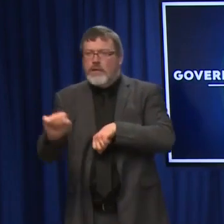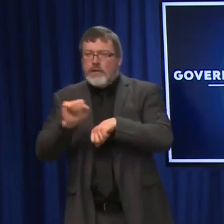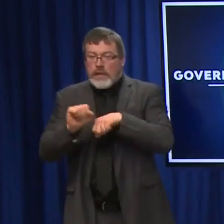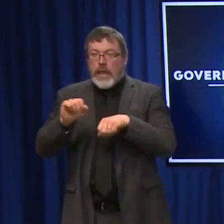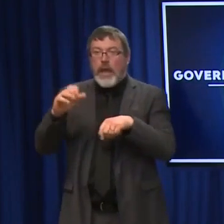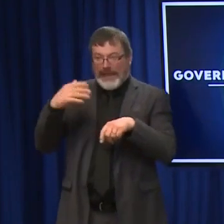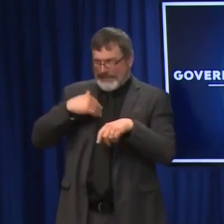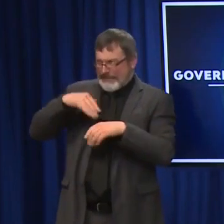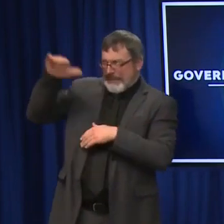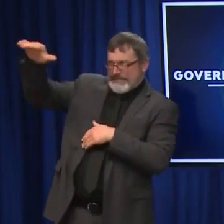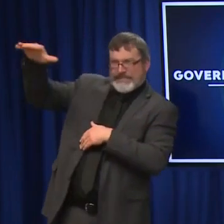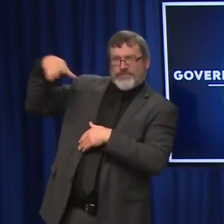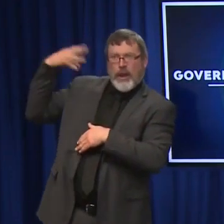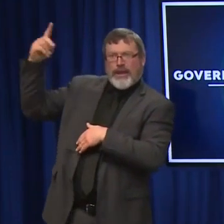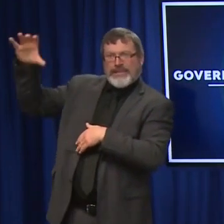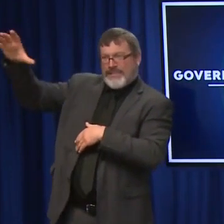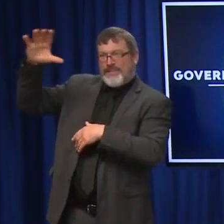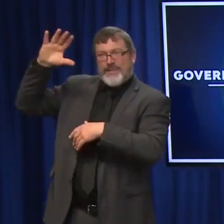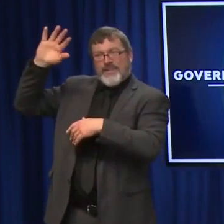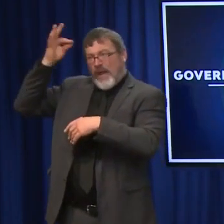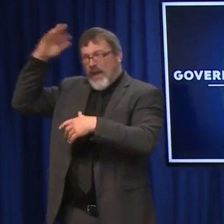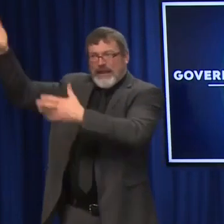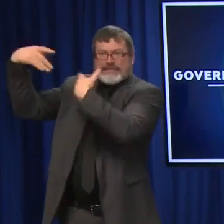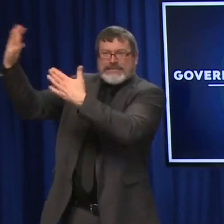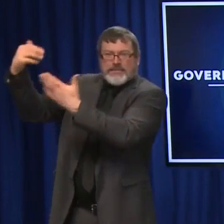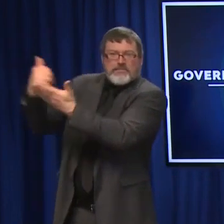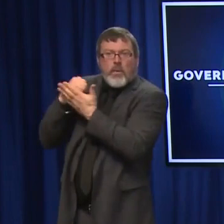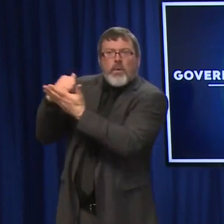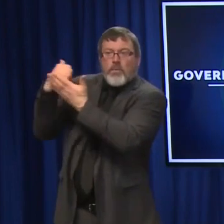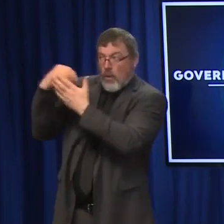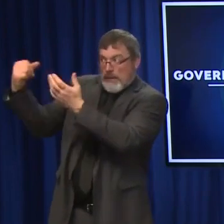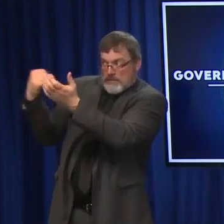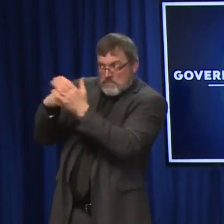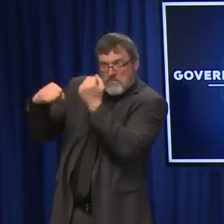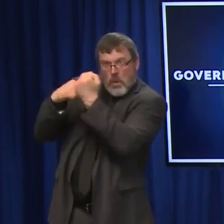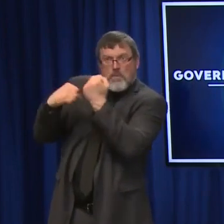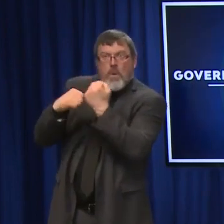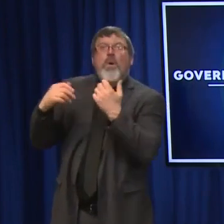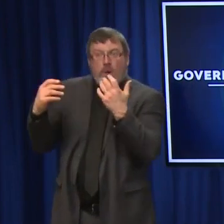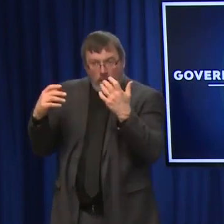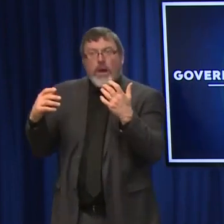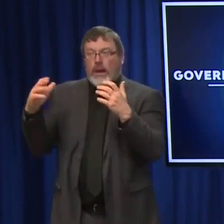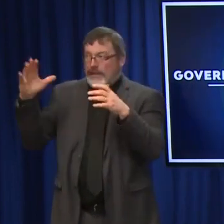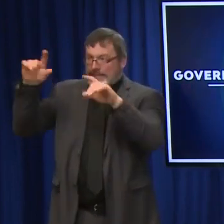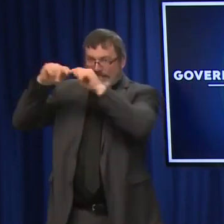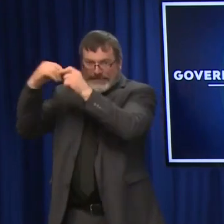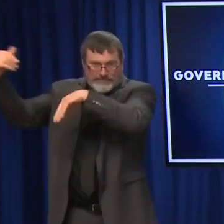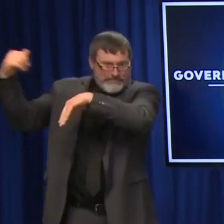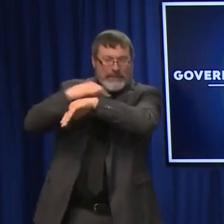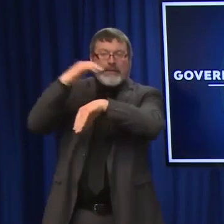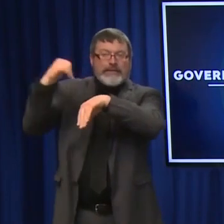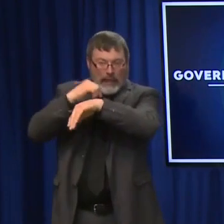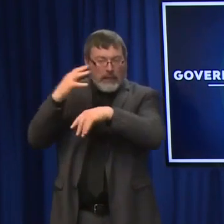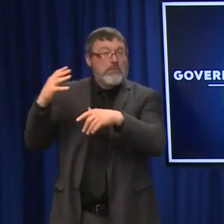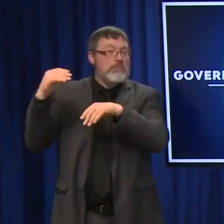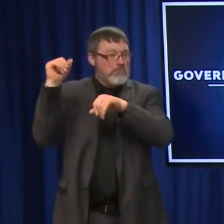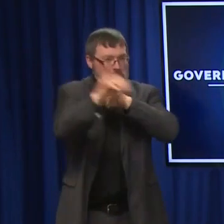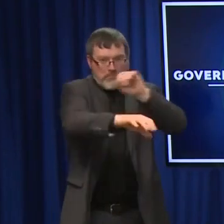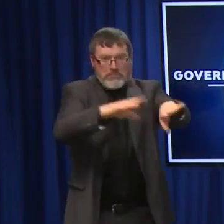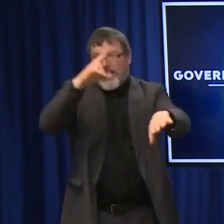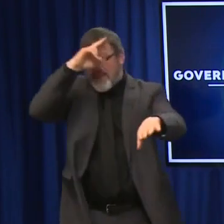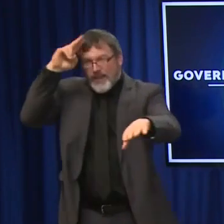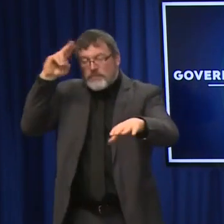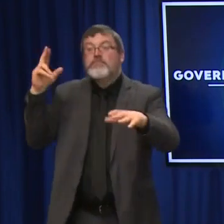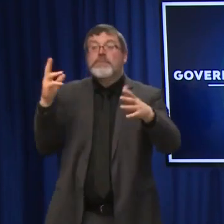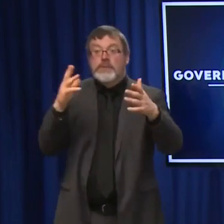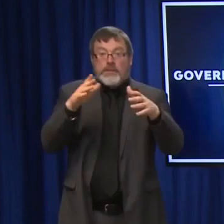which is good. You know, more support would be better, and we're hoping to see maybe some of these more teams and more help come. You know, our hospitalization, as tough